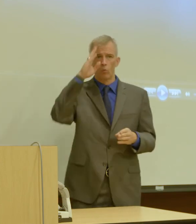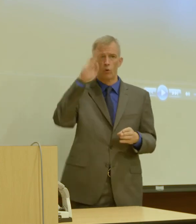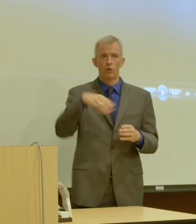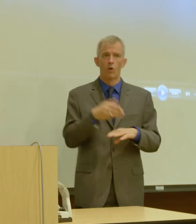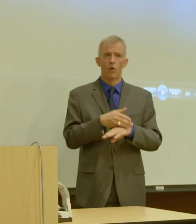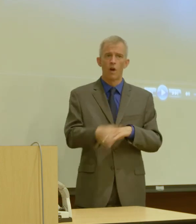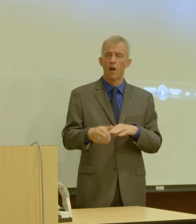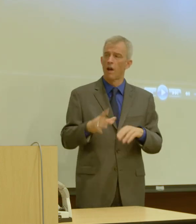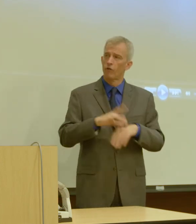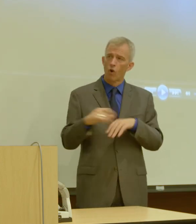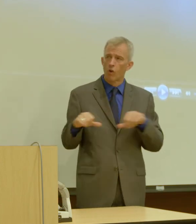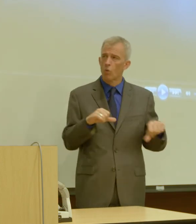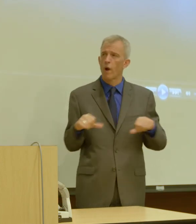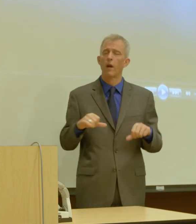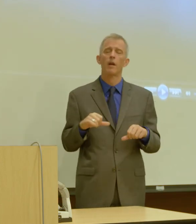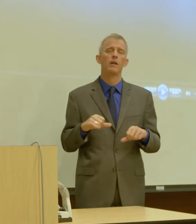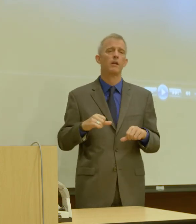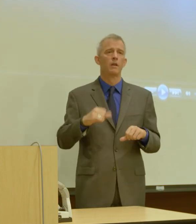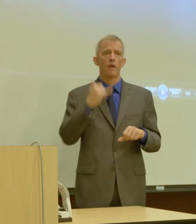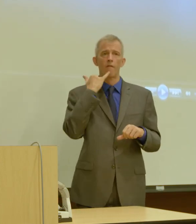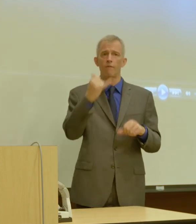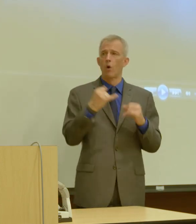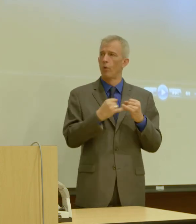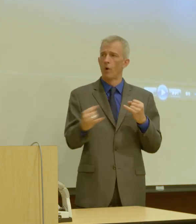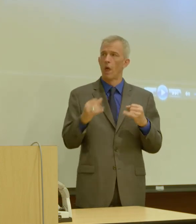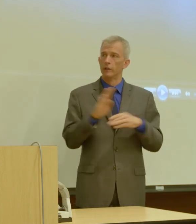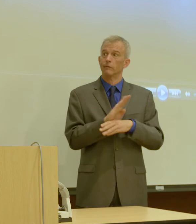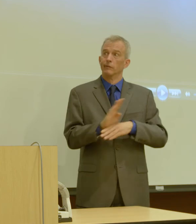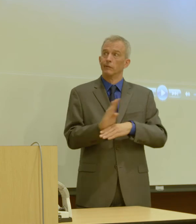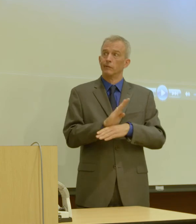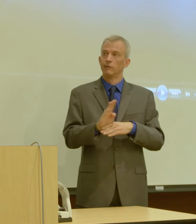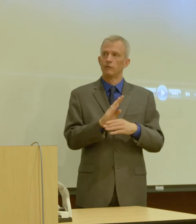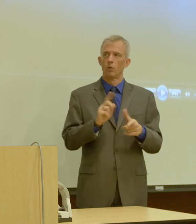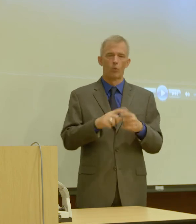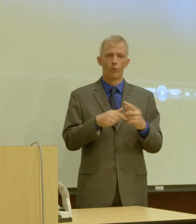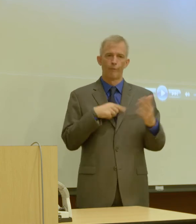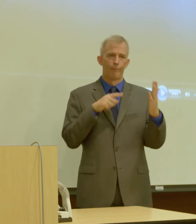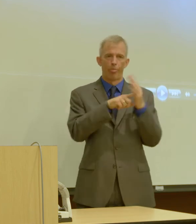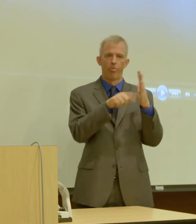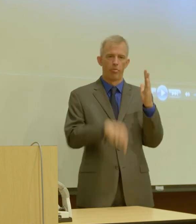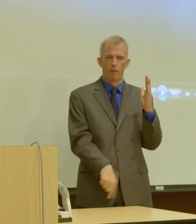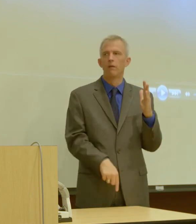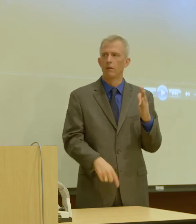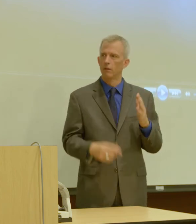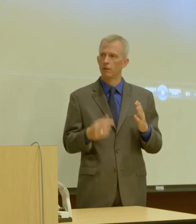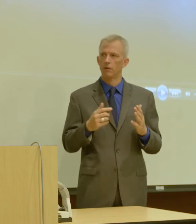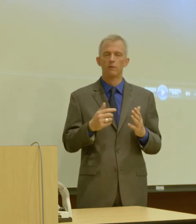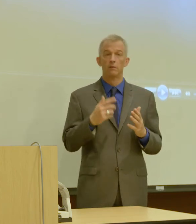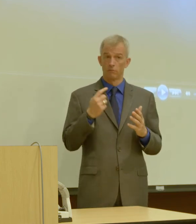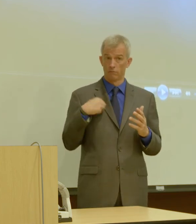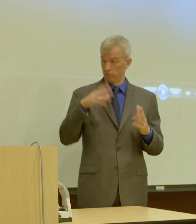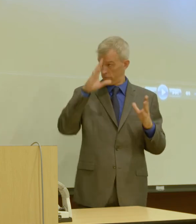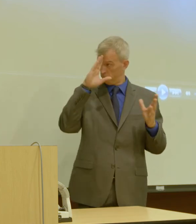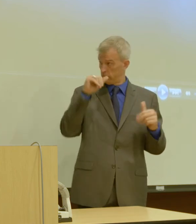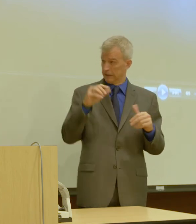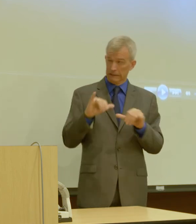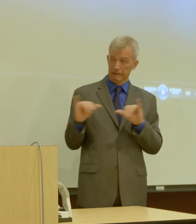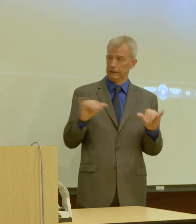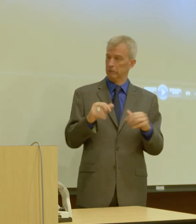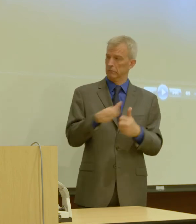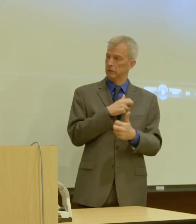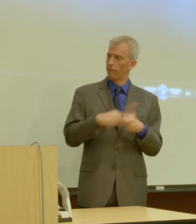uh, phone lines can be very busy or don't even go through just because of the amount of people calling. Uh, do we expect the same difficulties or,